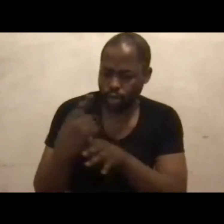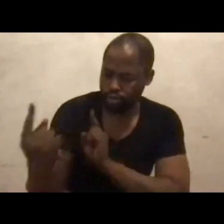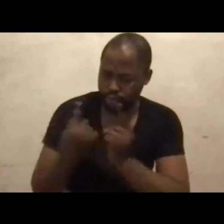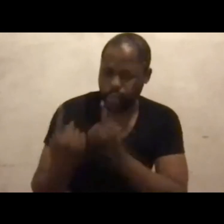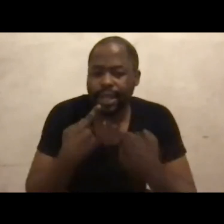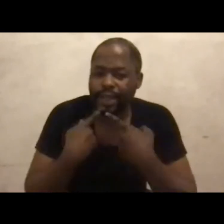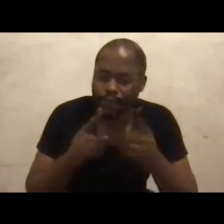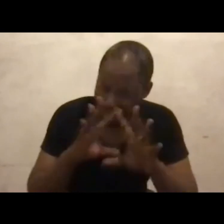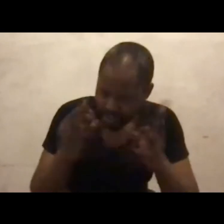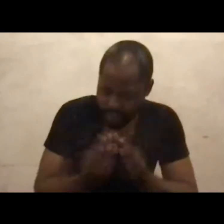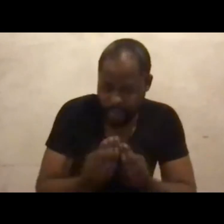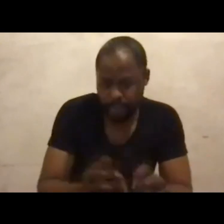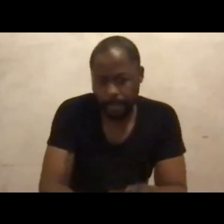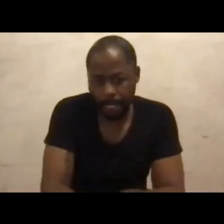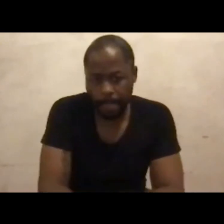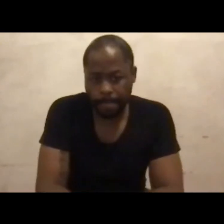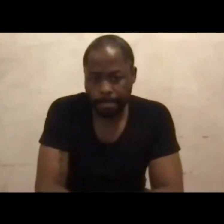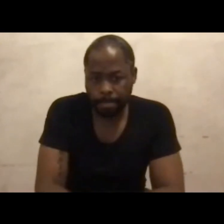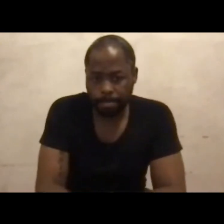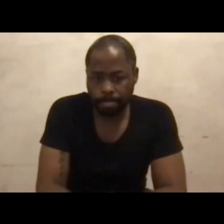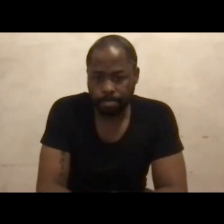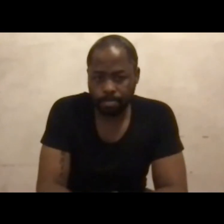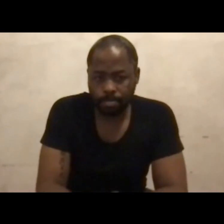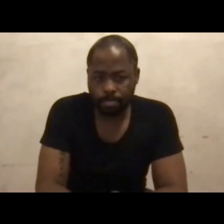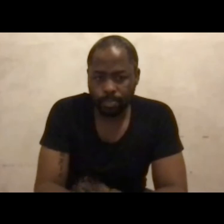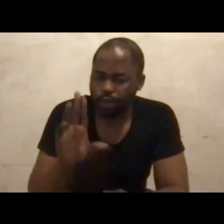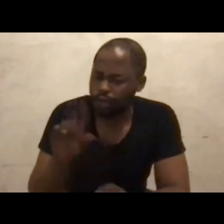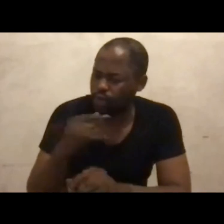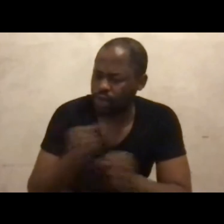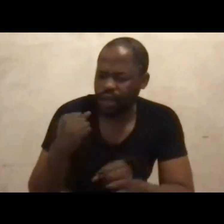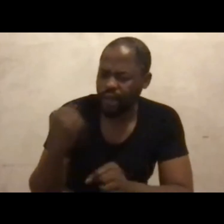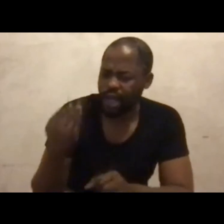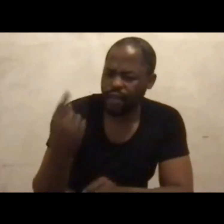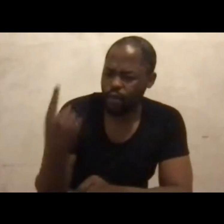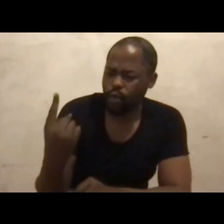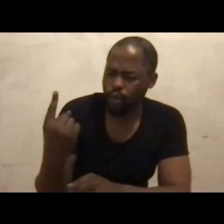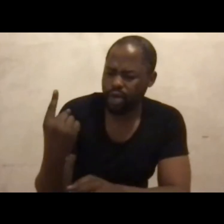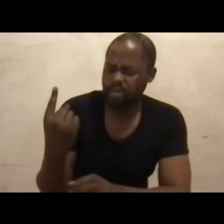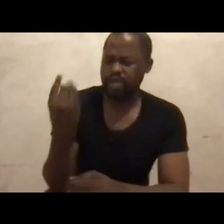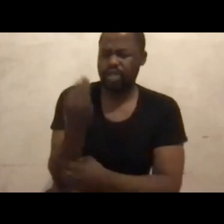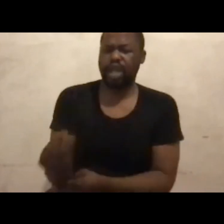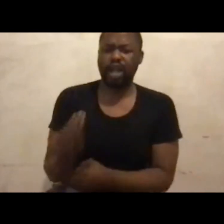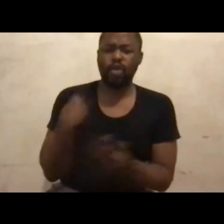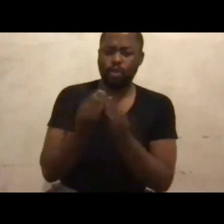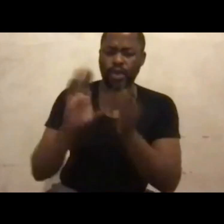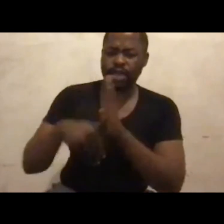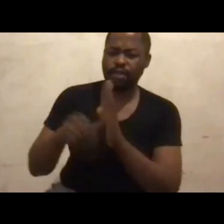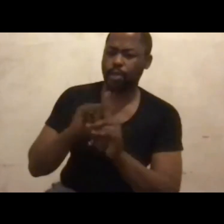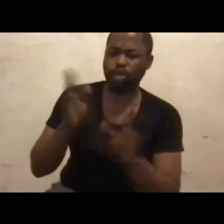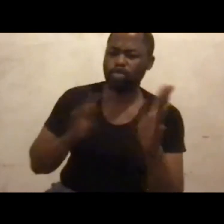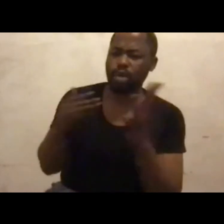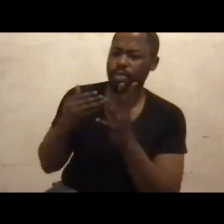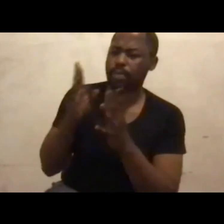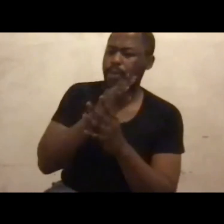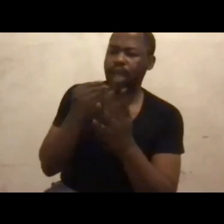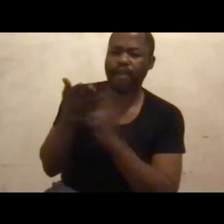addressing it. I mean, there should not even be a single child with a disability that does not go to school. When we are